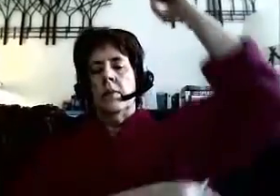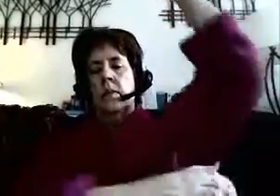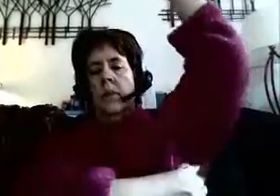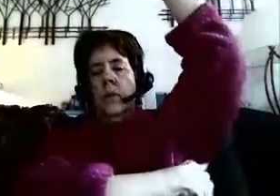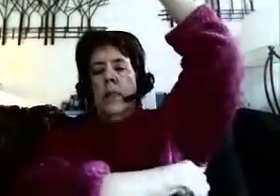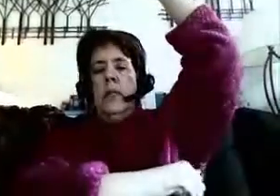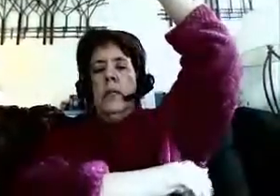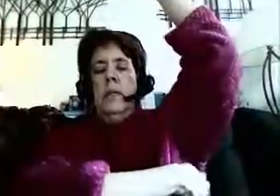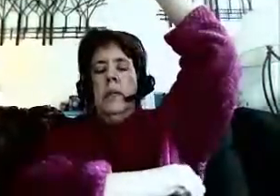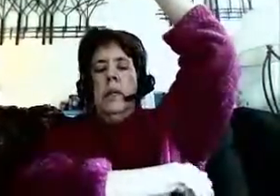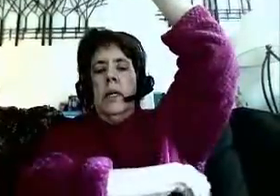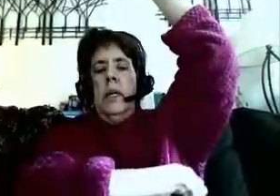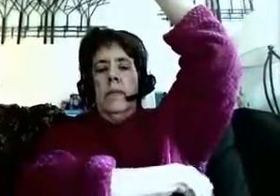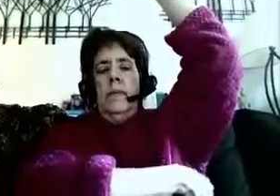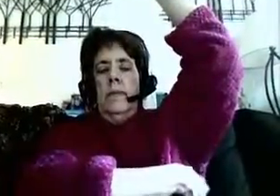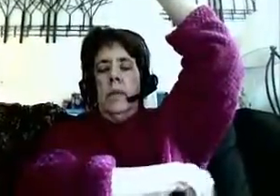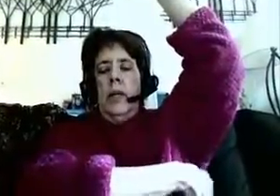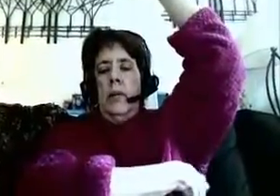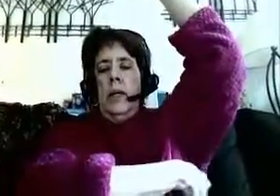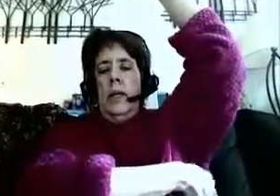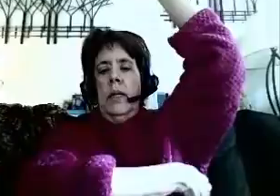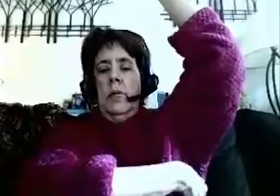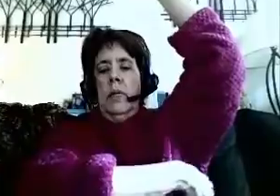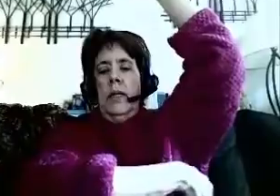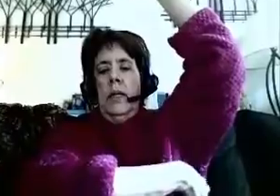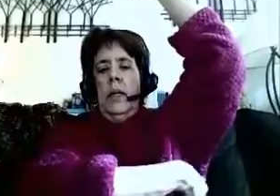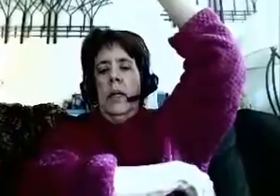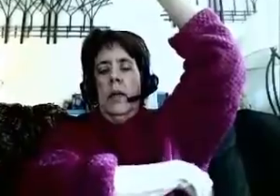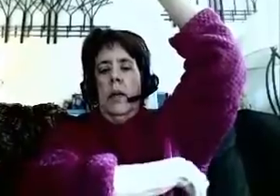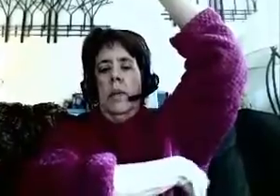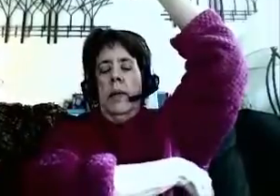When did this ability to heal quickly and completely appear?